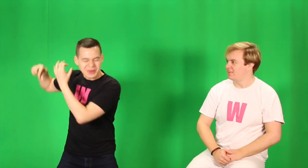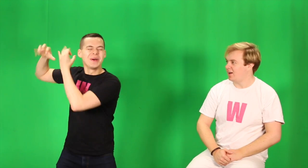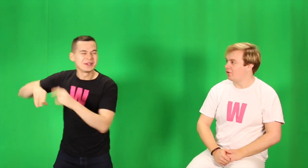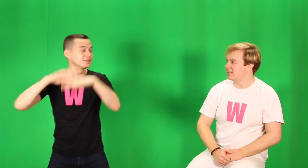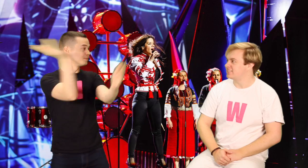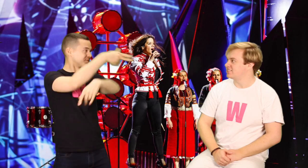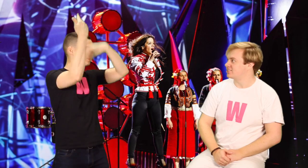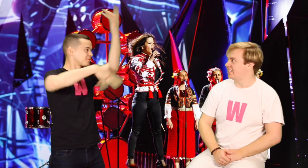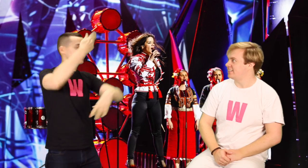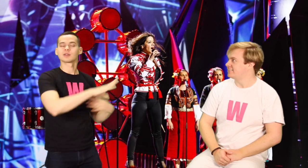Oh, Elitza and Stoyan.